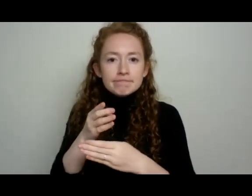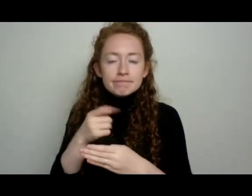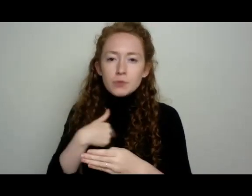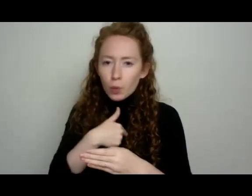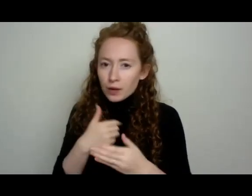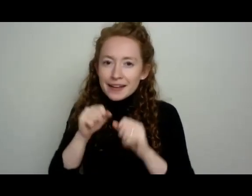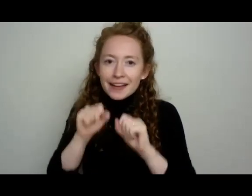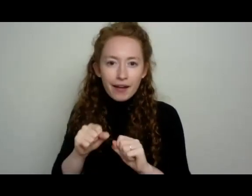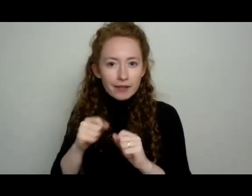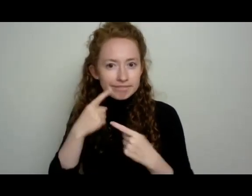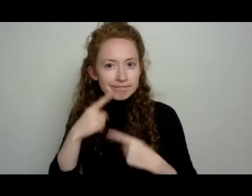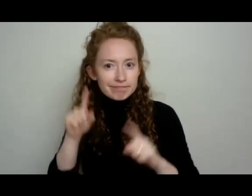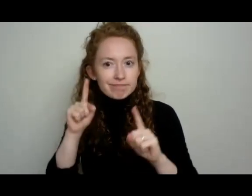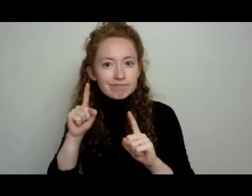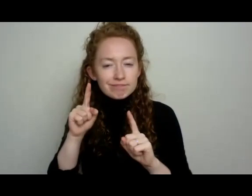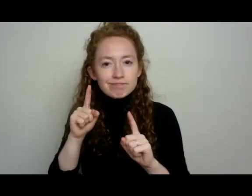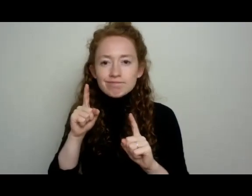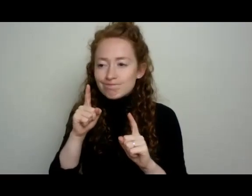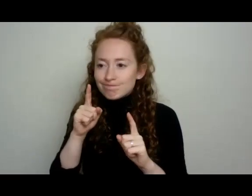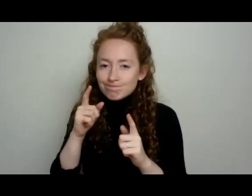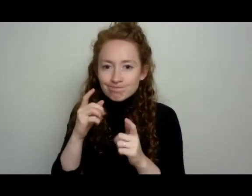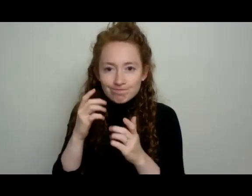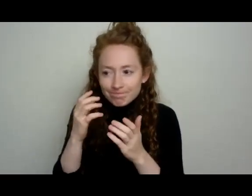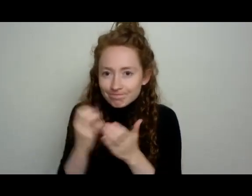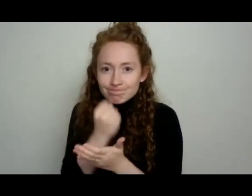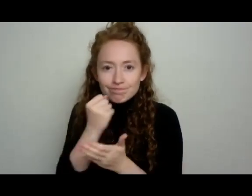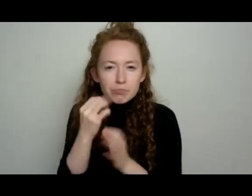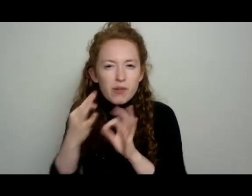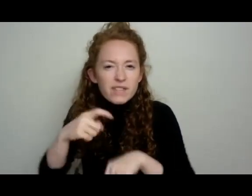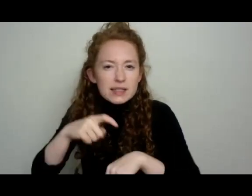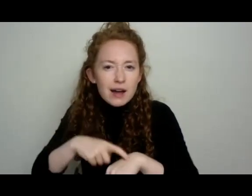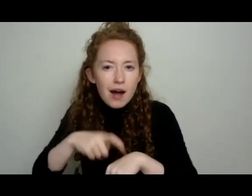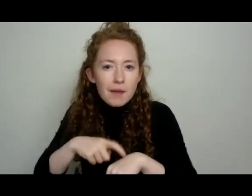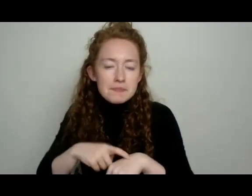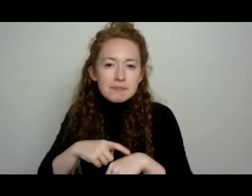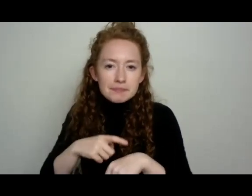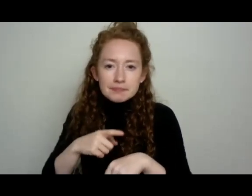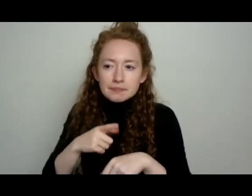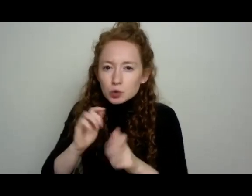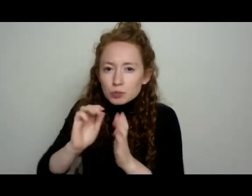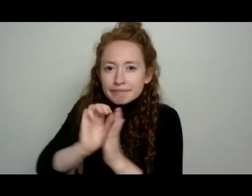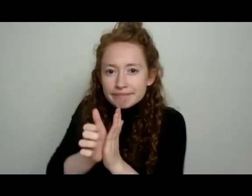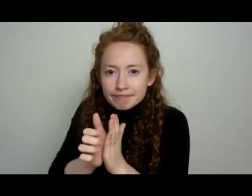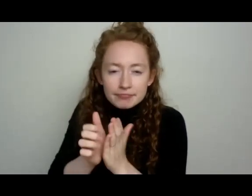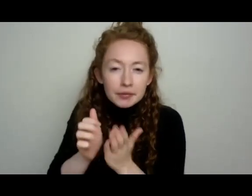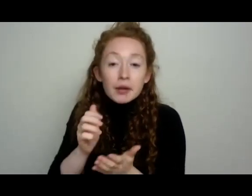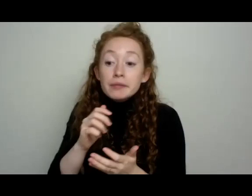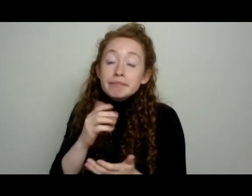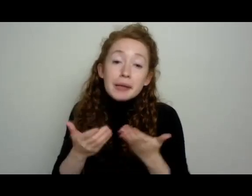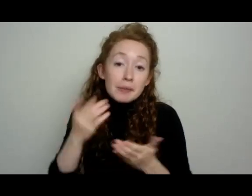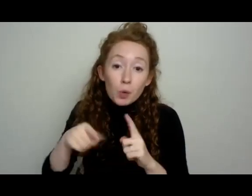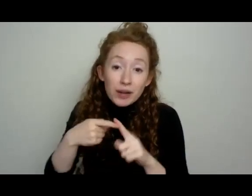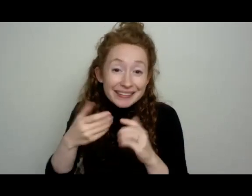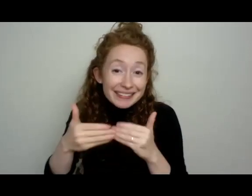into their kind of most vulnerable stages or their easiest to access stages and,